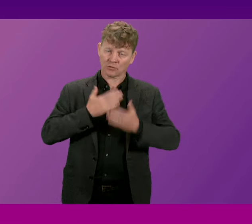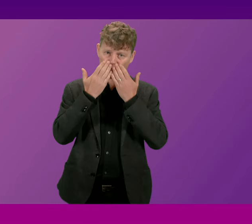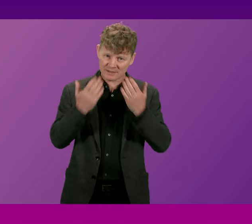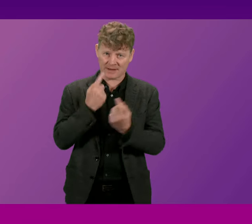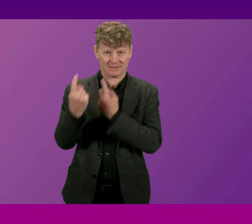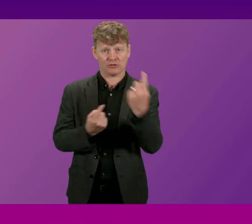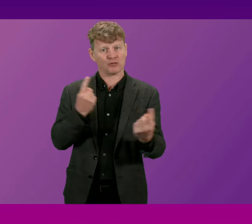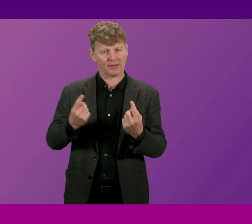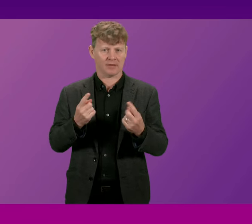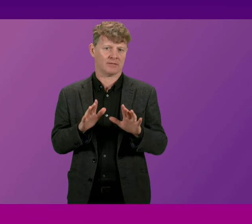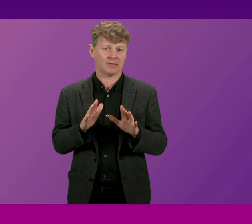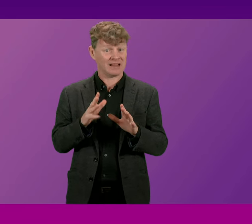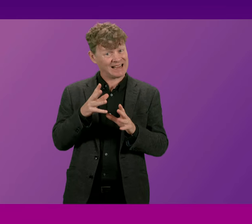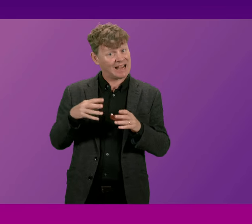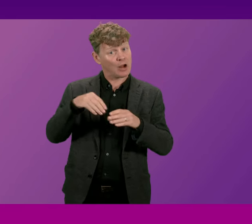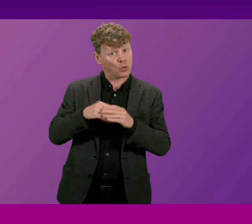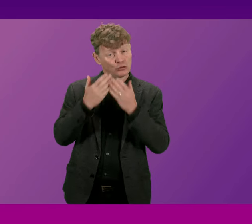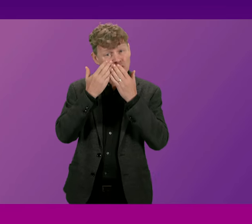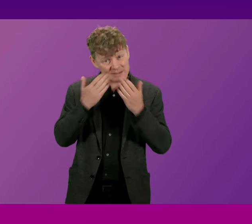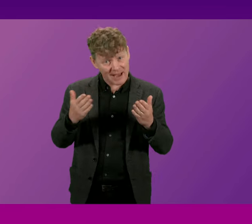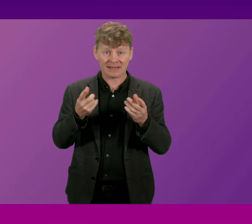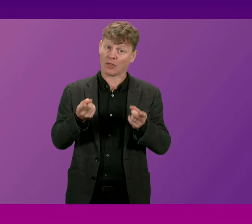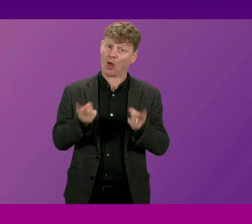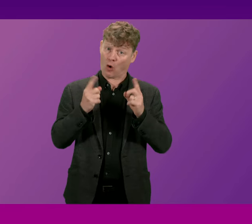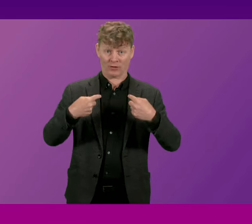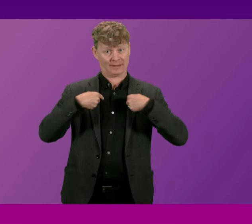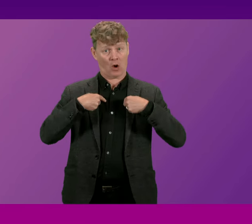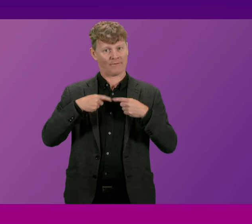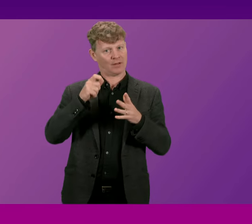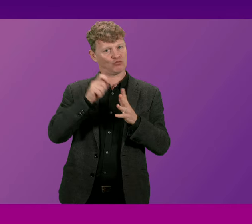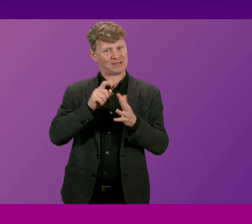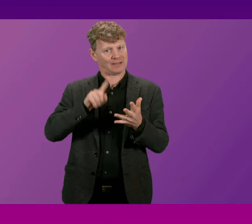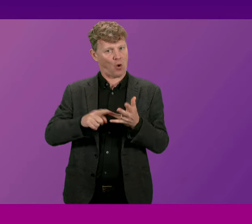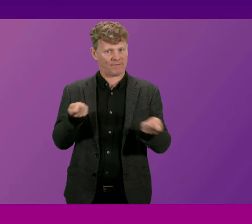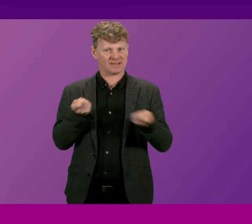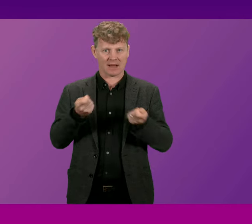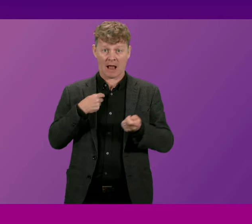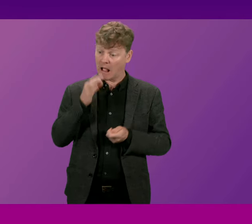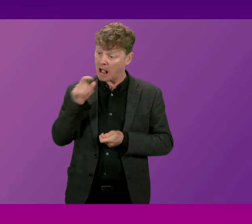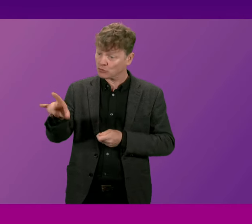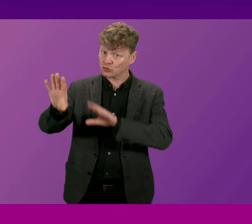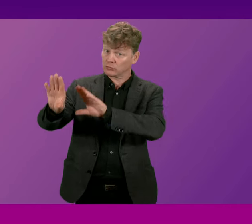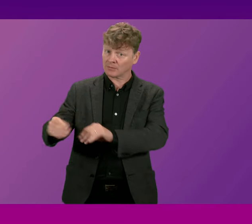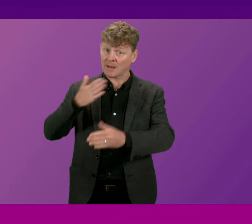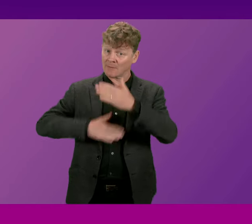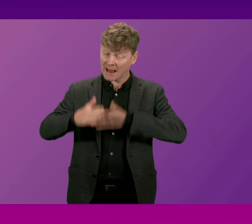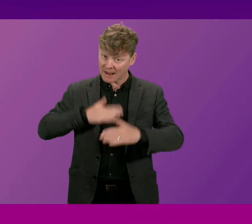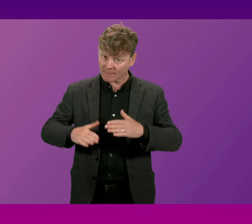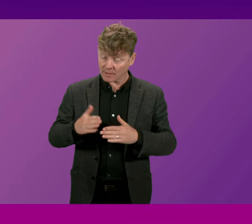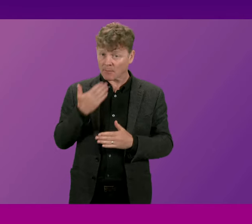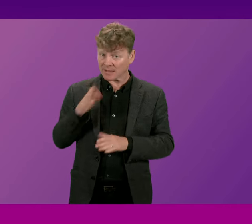and that includes respecting the authority of the presiding officer when they're asked to desist from behaviour that is neither.